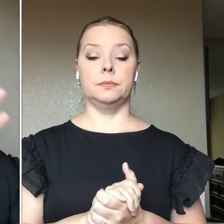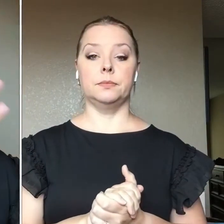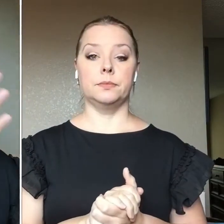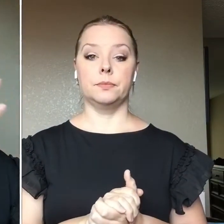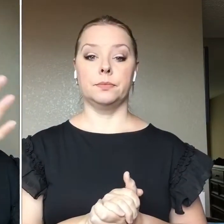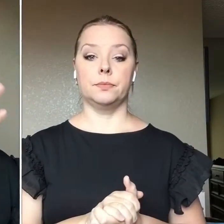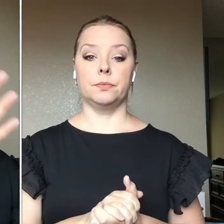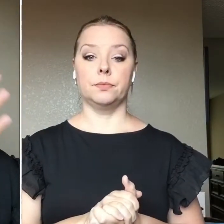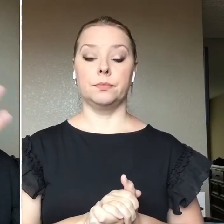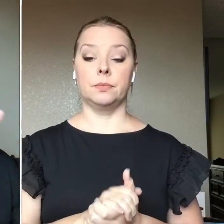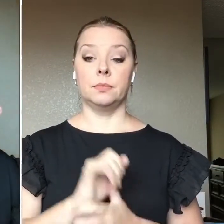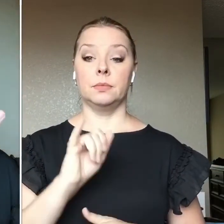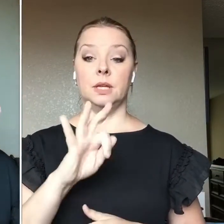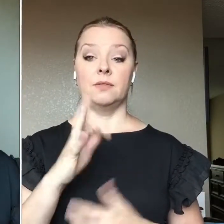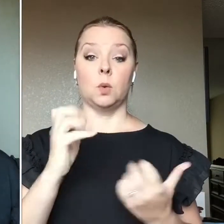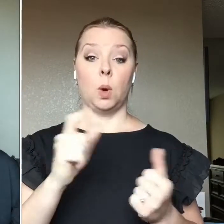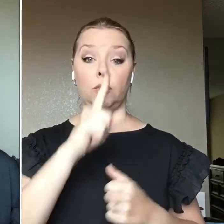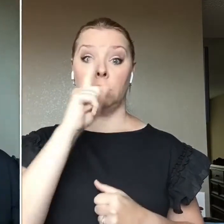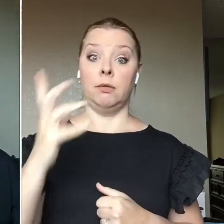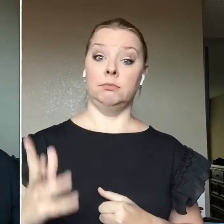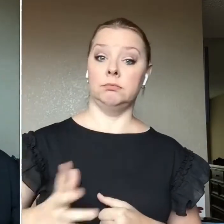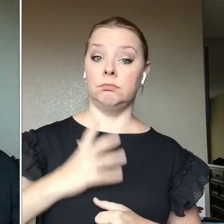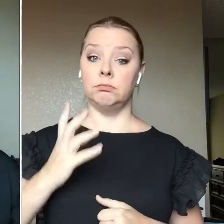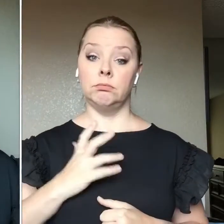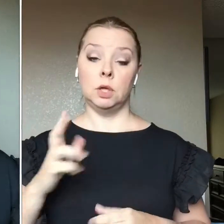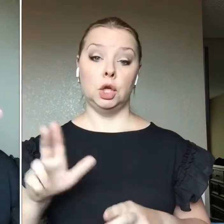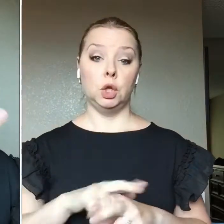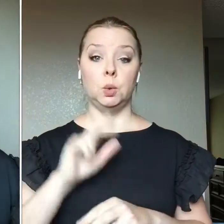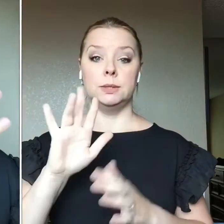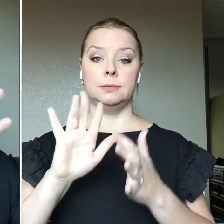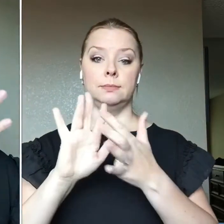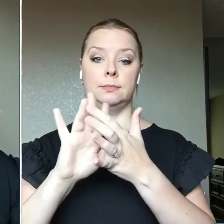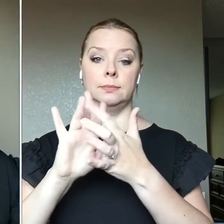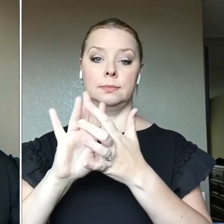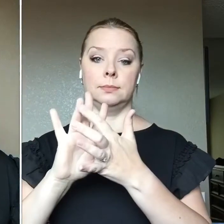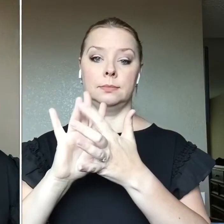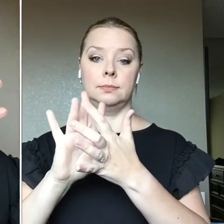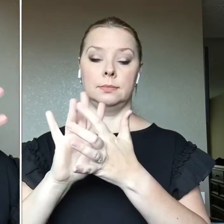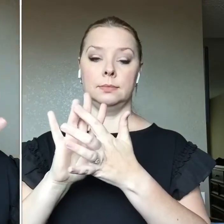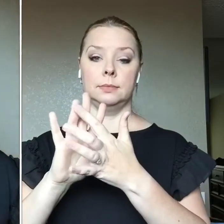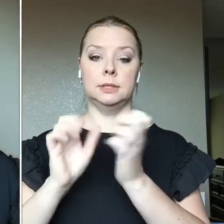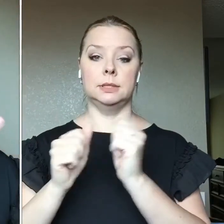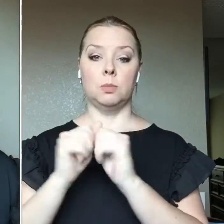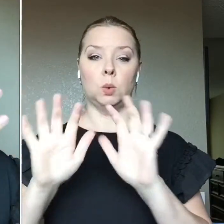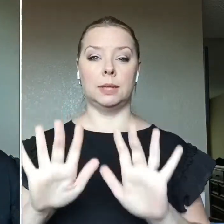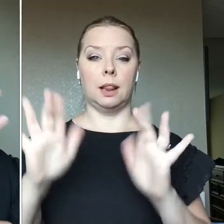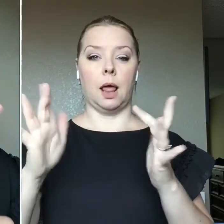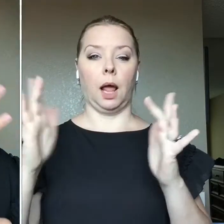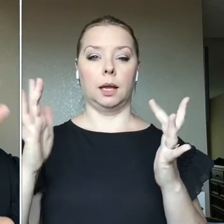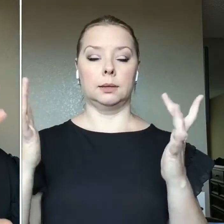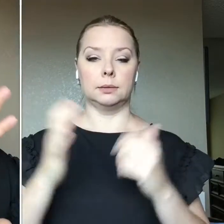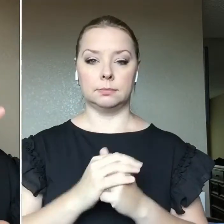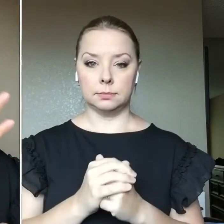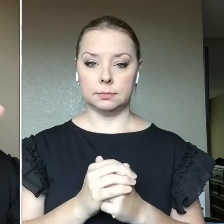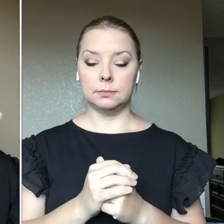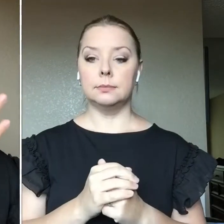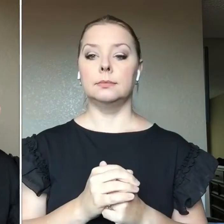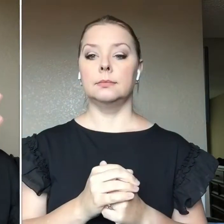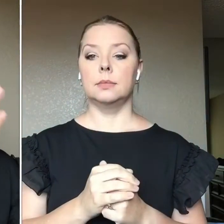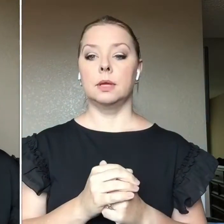If you want to be really fancy, use your ring finger. It is the most gentle, but for me personally